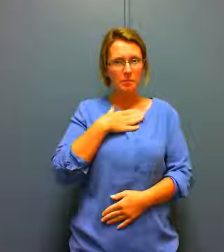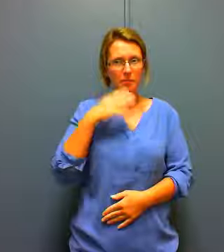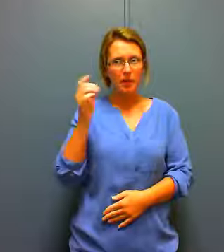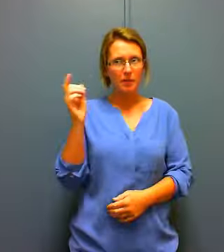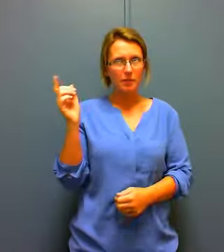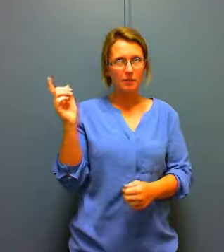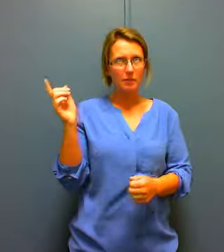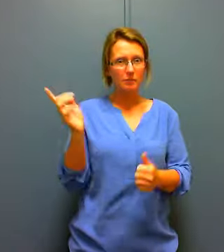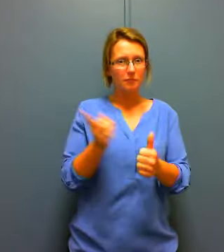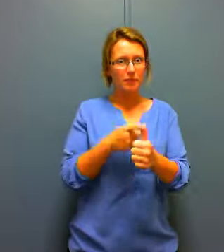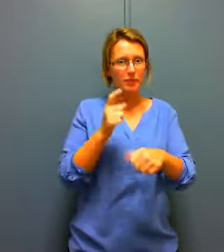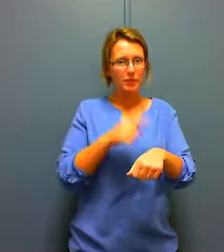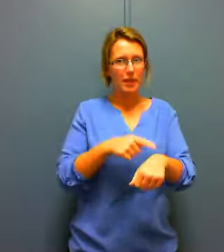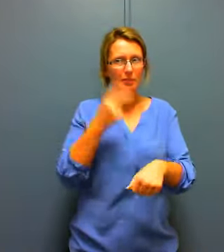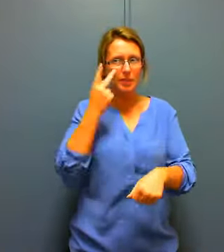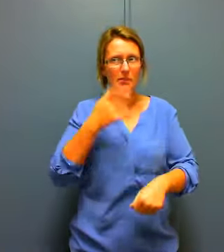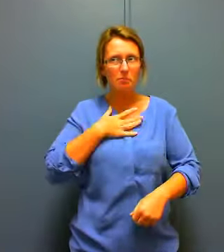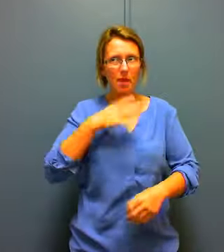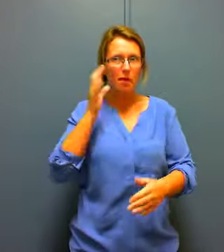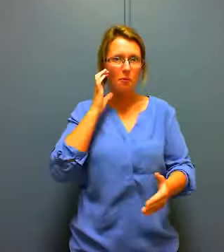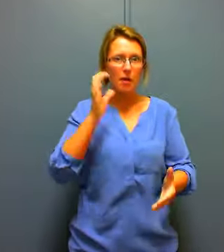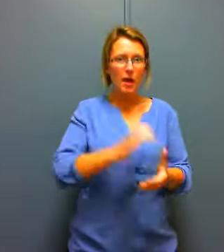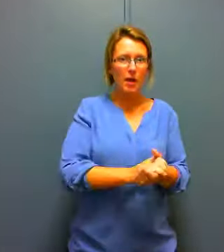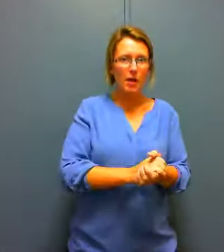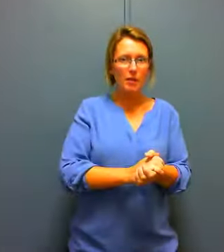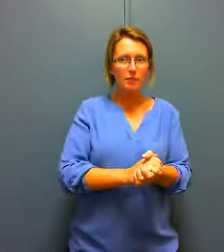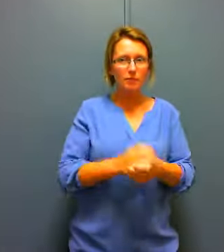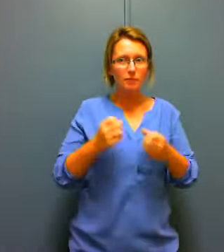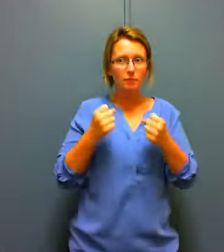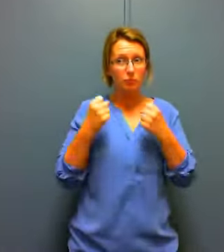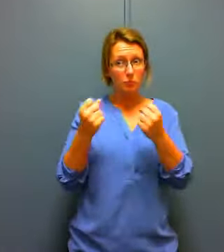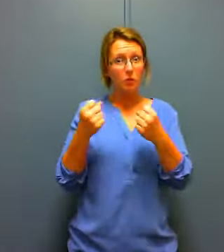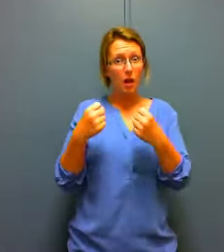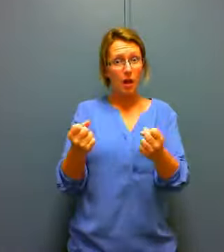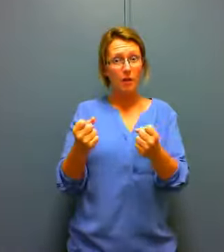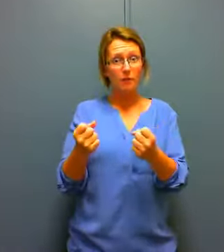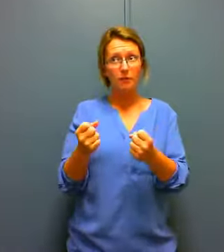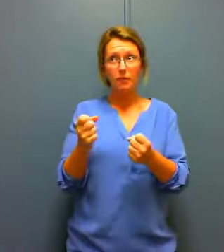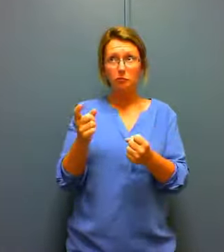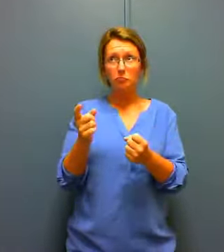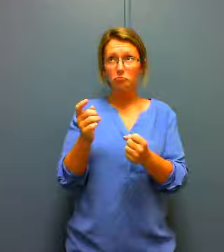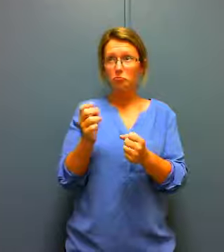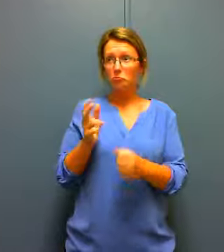and then like it was clearly red and you just turn right I was like what